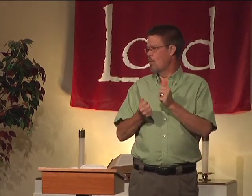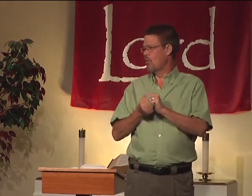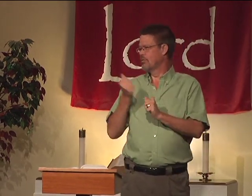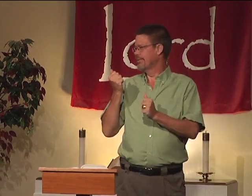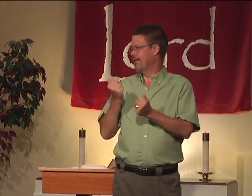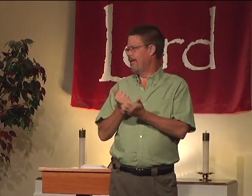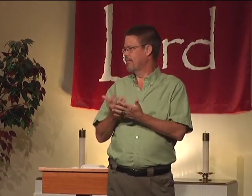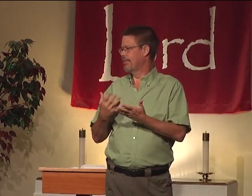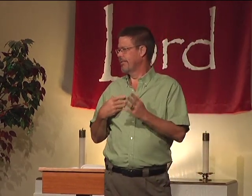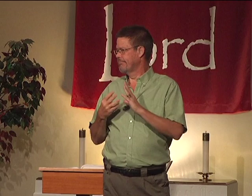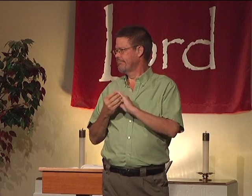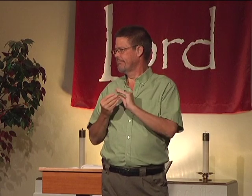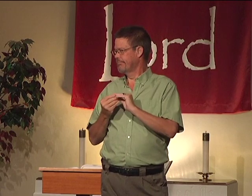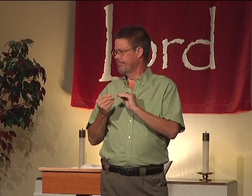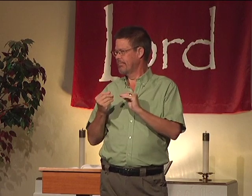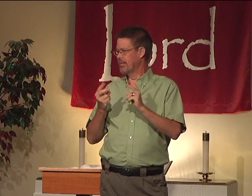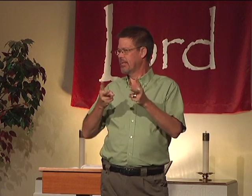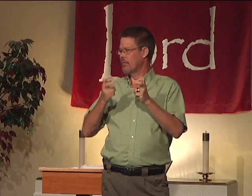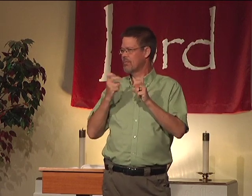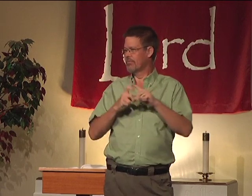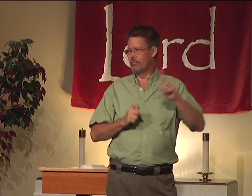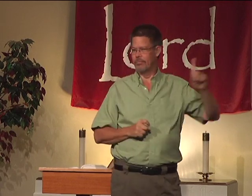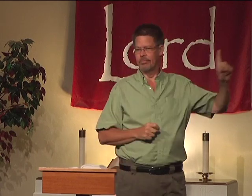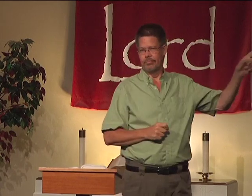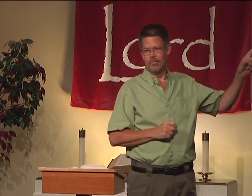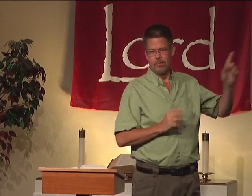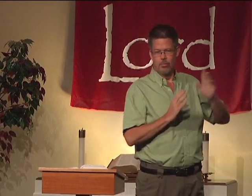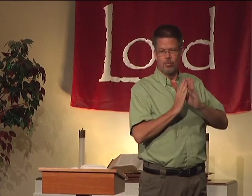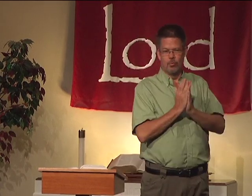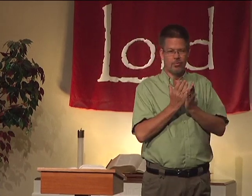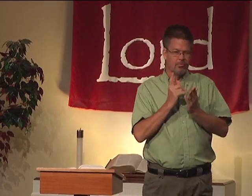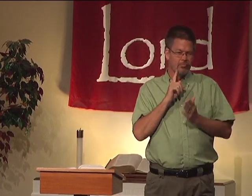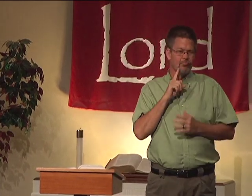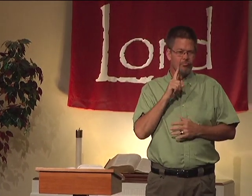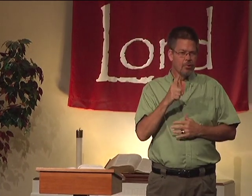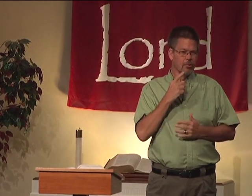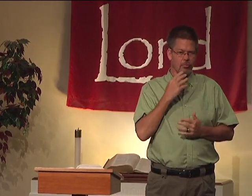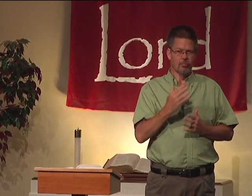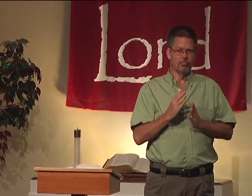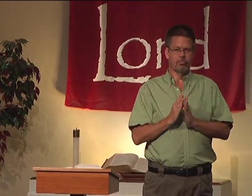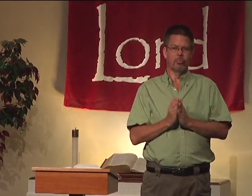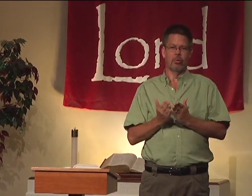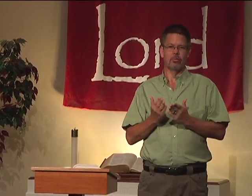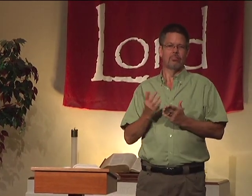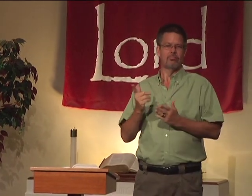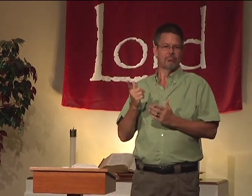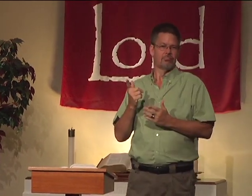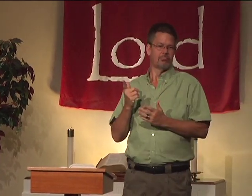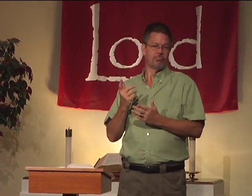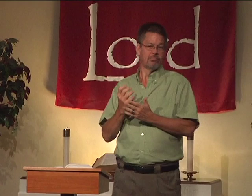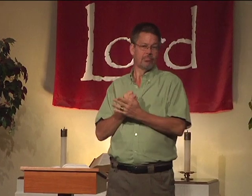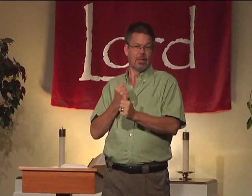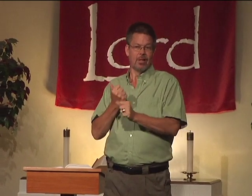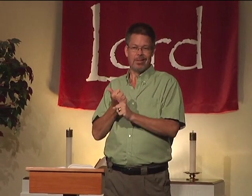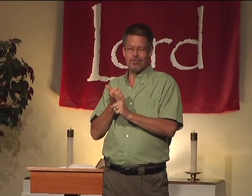Remember I told you that most everything that I've talked about has been taken from this book, and this is a really good book.